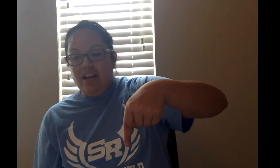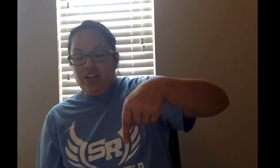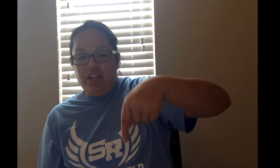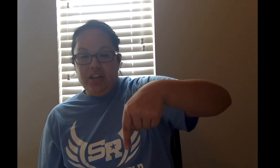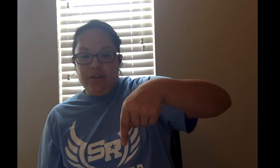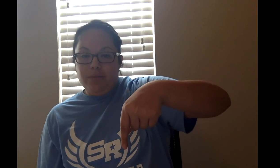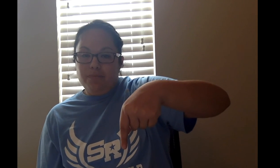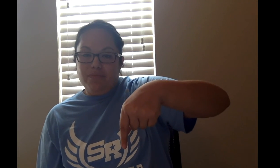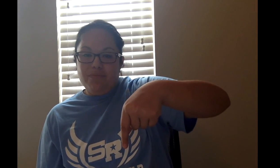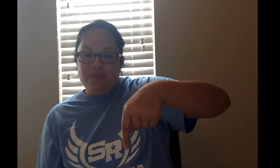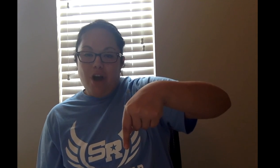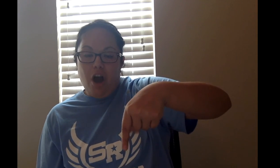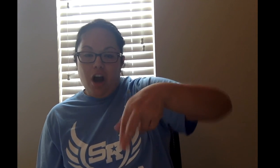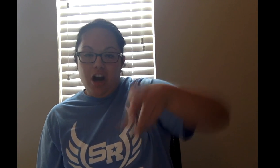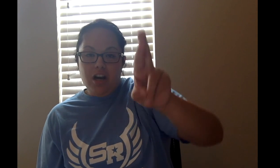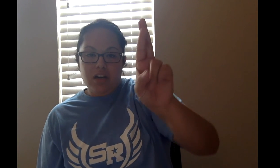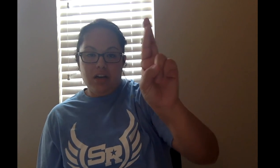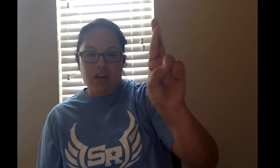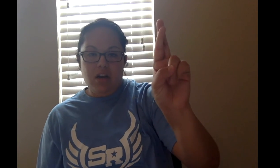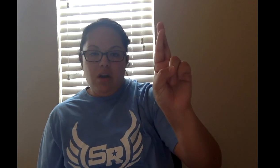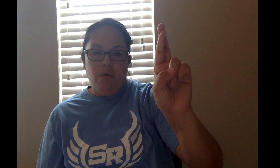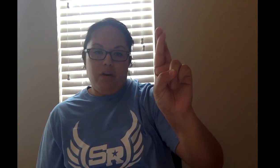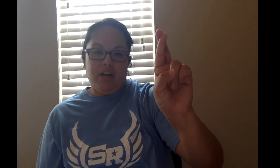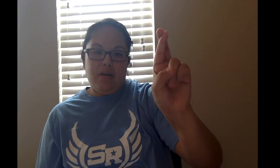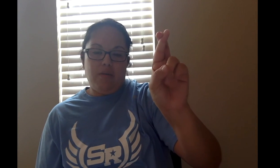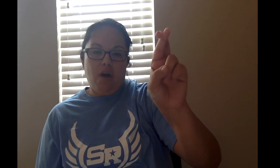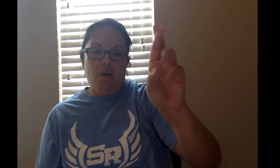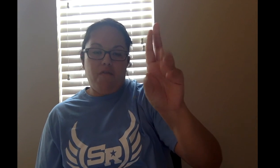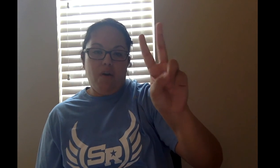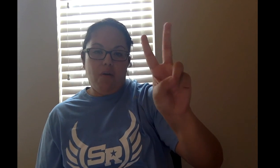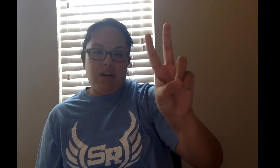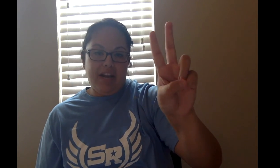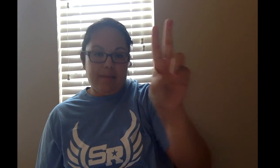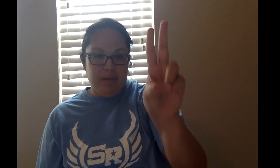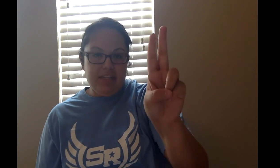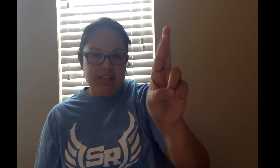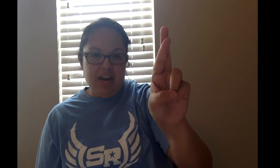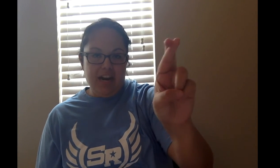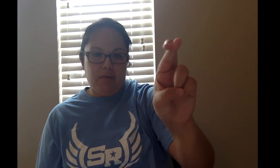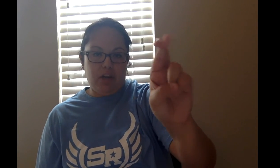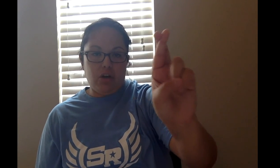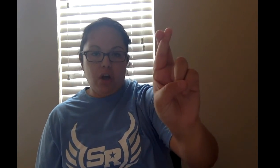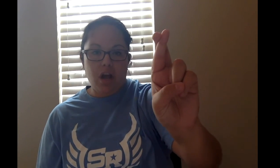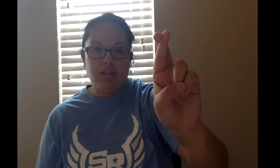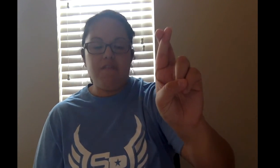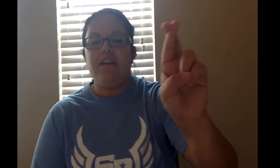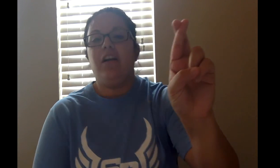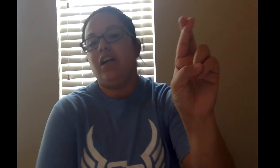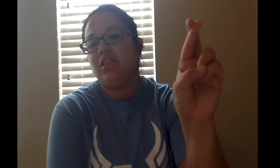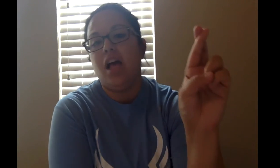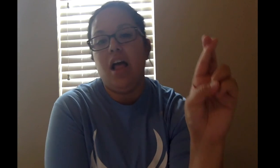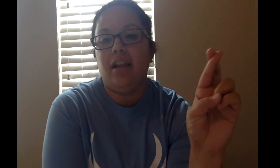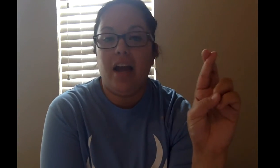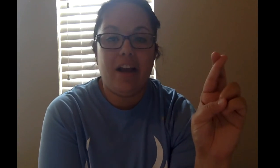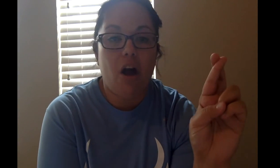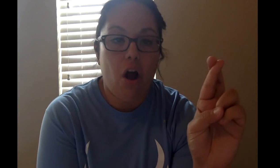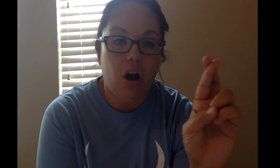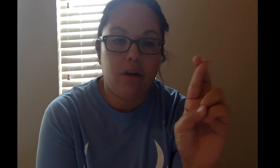Q, R. We're going to go forward like a P sign and we're going to cross our fingers like R.